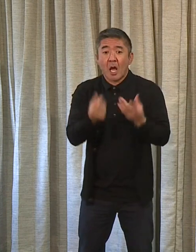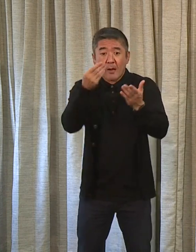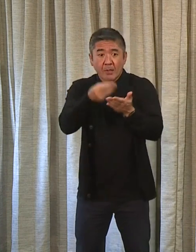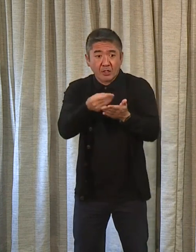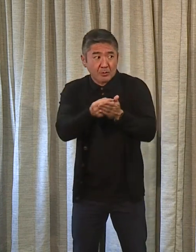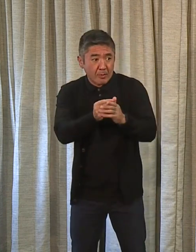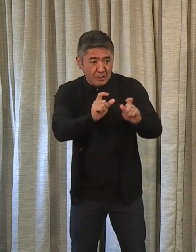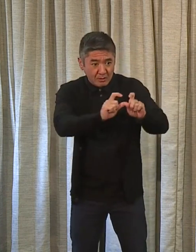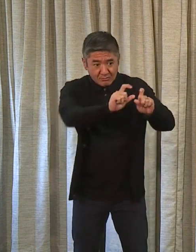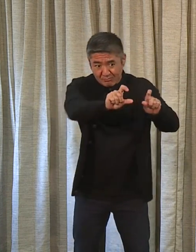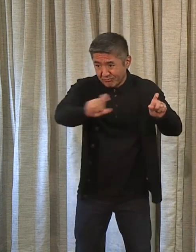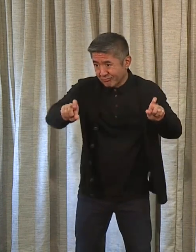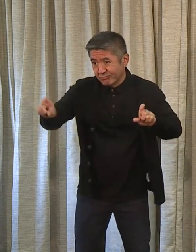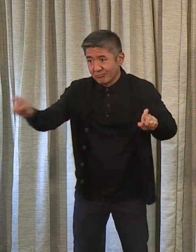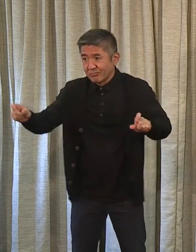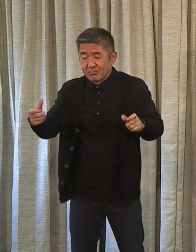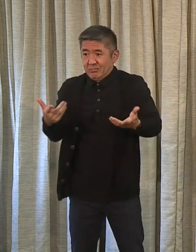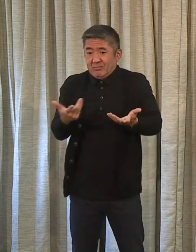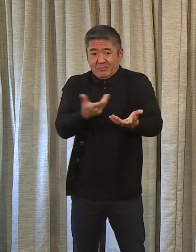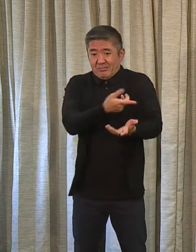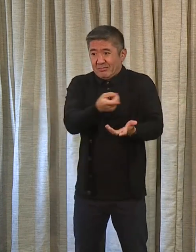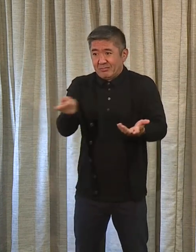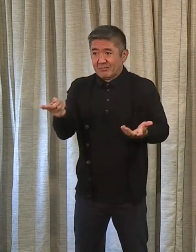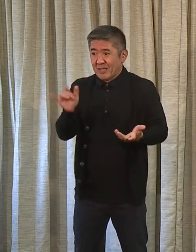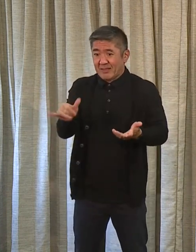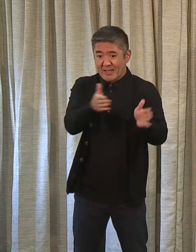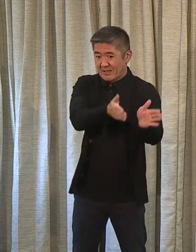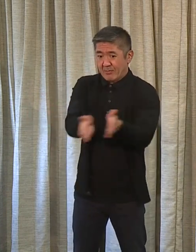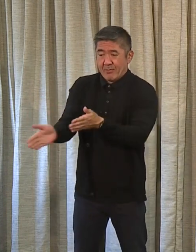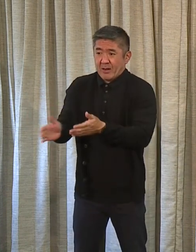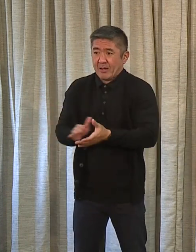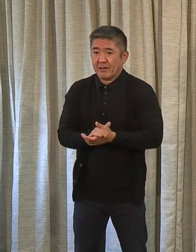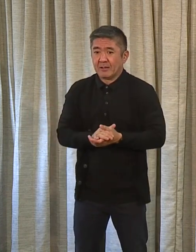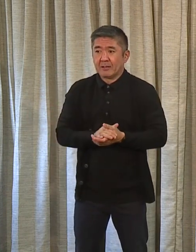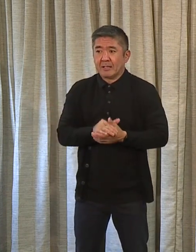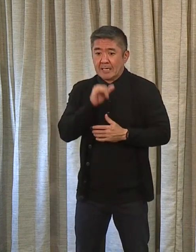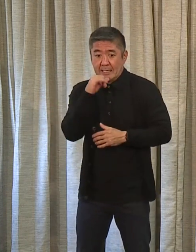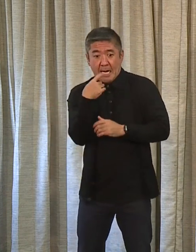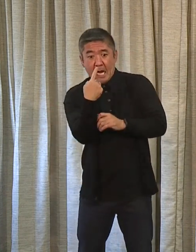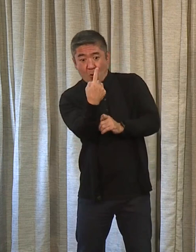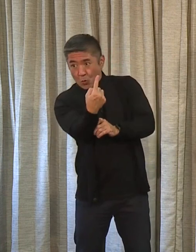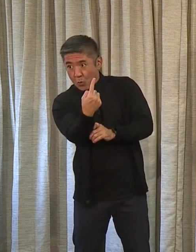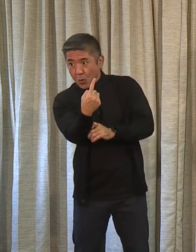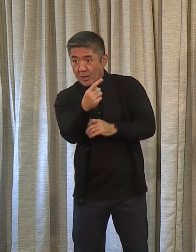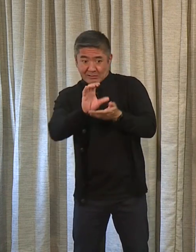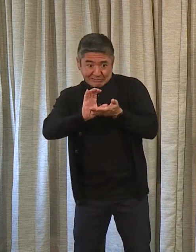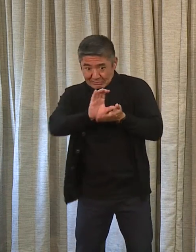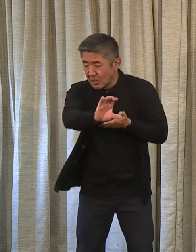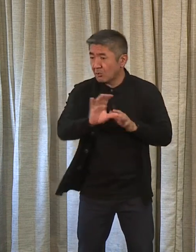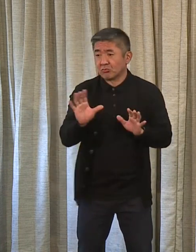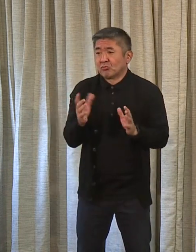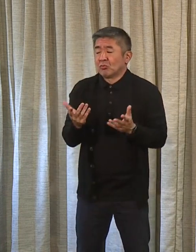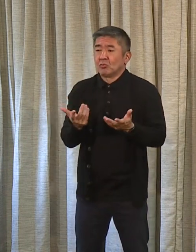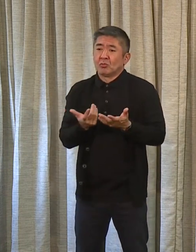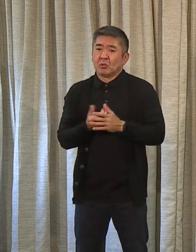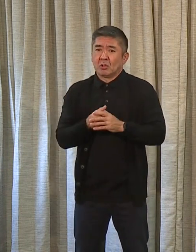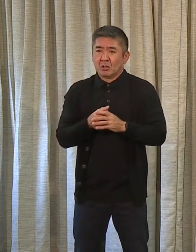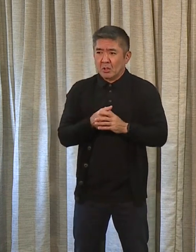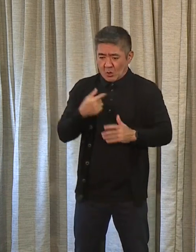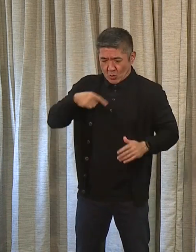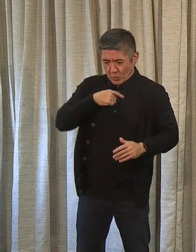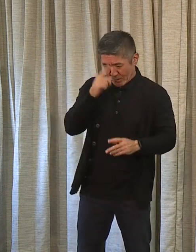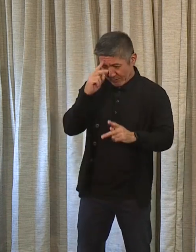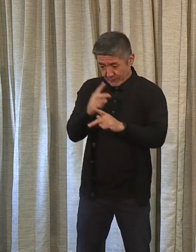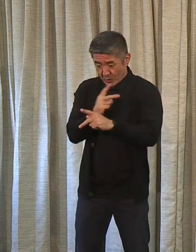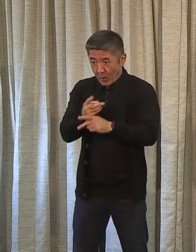mean, and that's just the way it was. And so it wasn't any single driver. Our challenge was to figure out, of the monies we